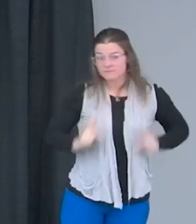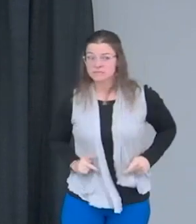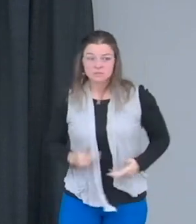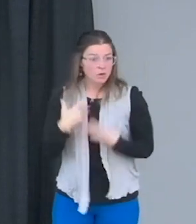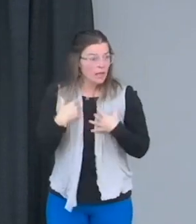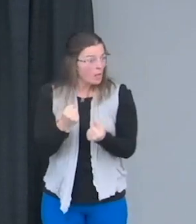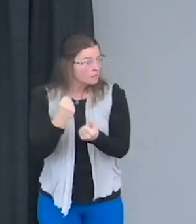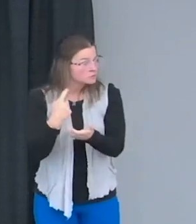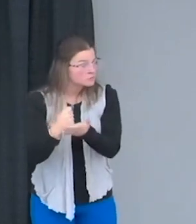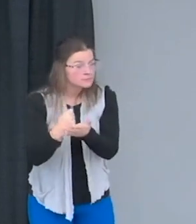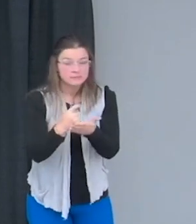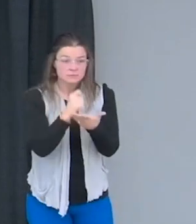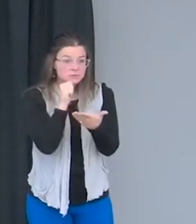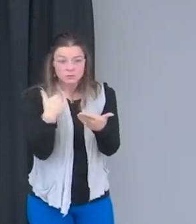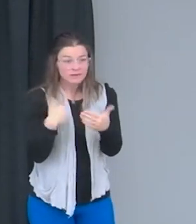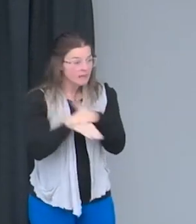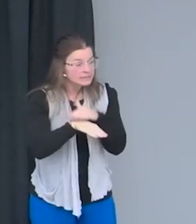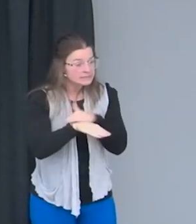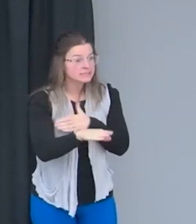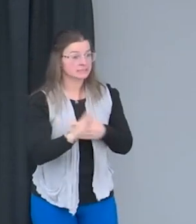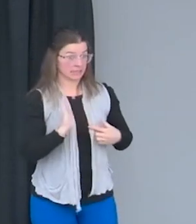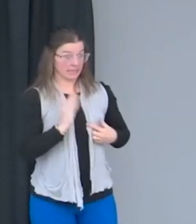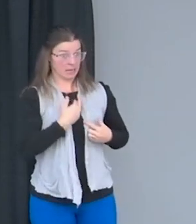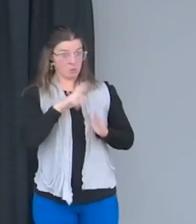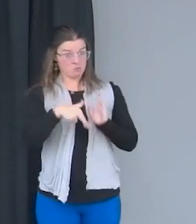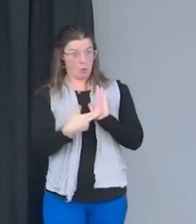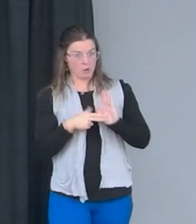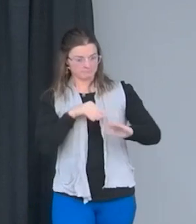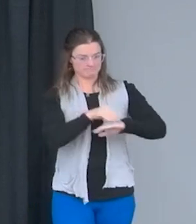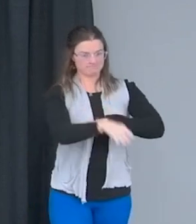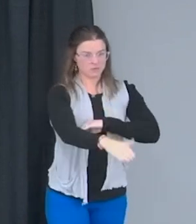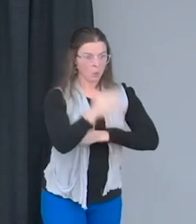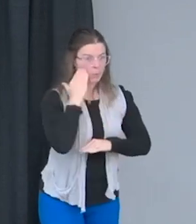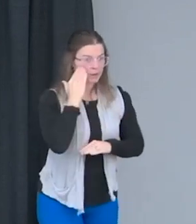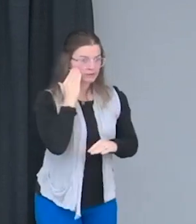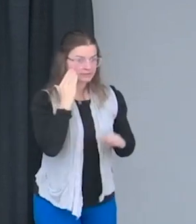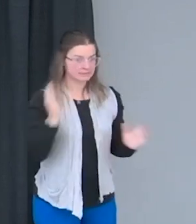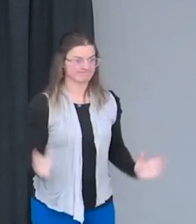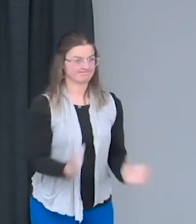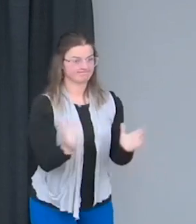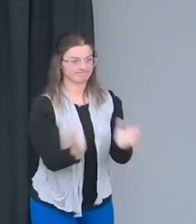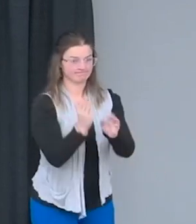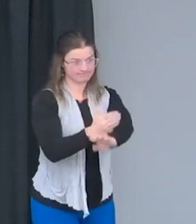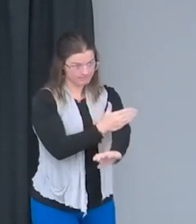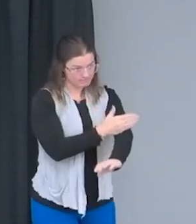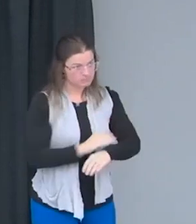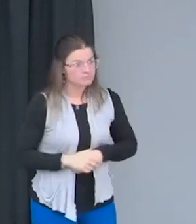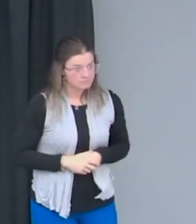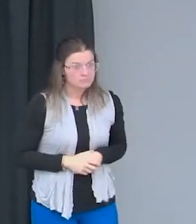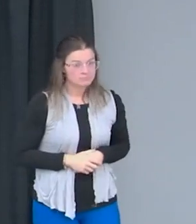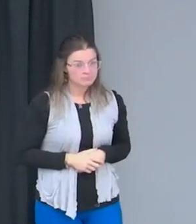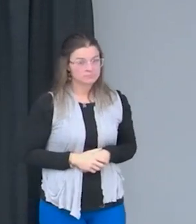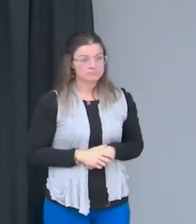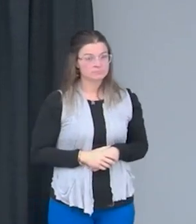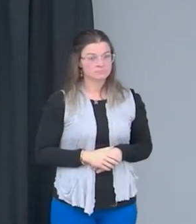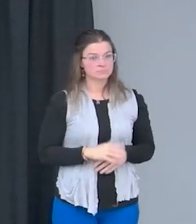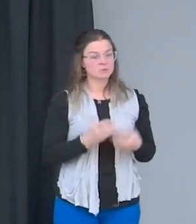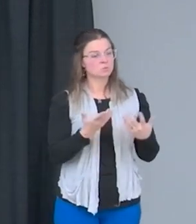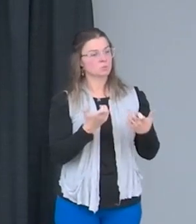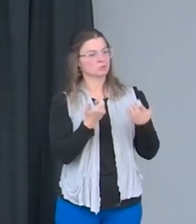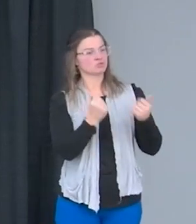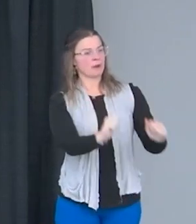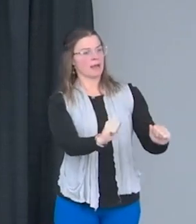And part of our role here is to create that awareness here and to try to